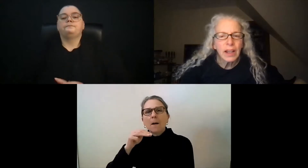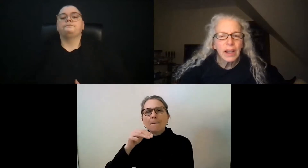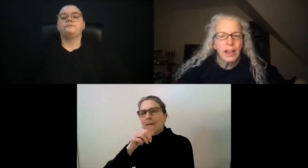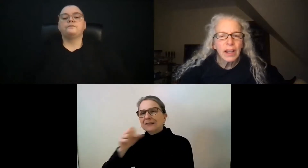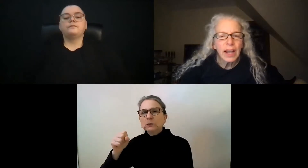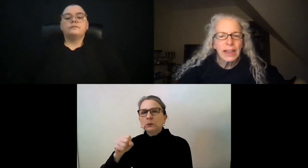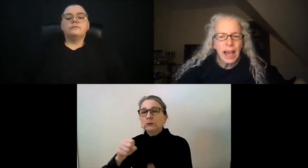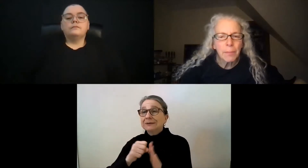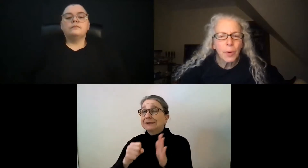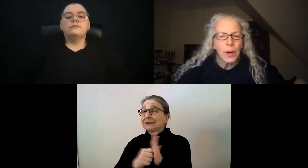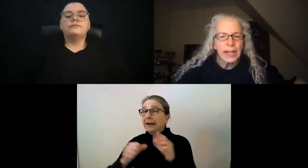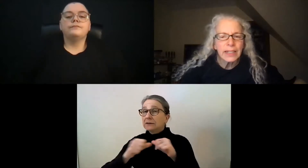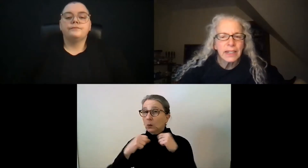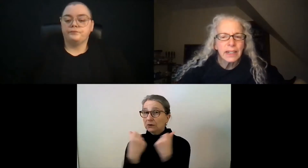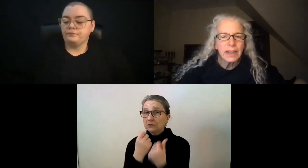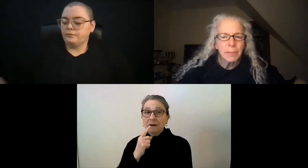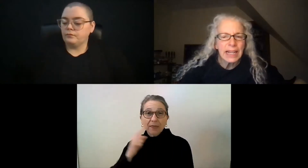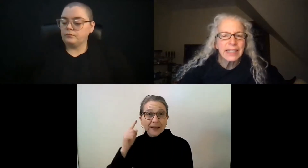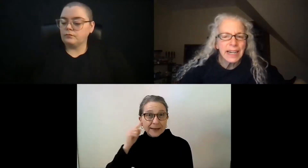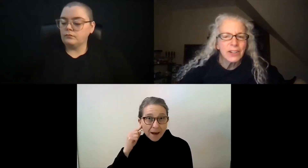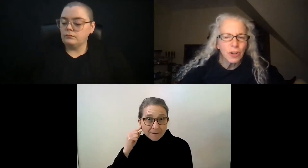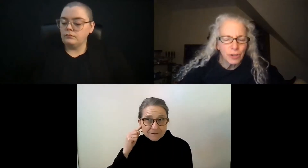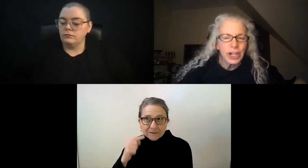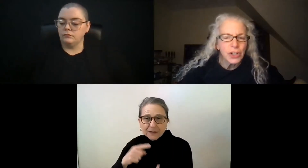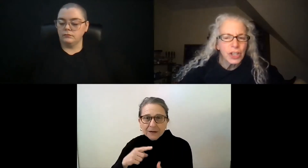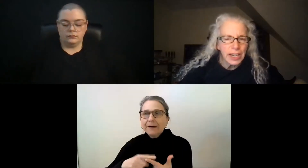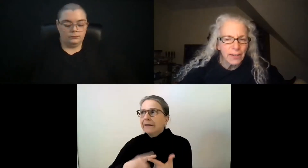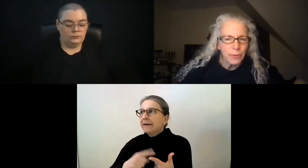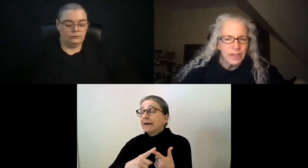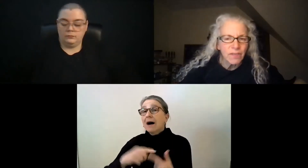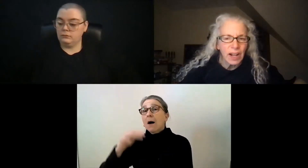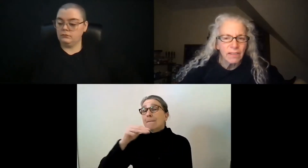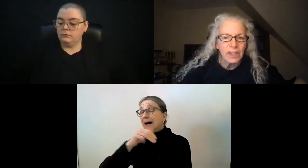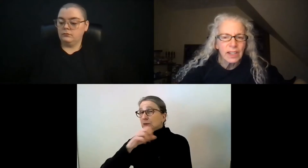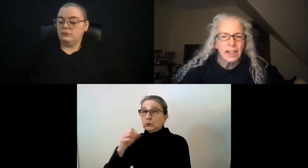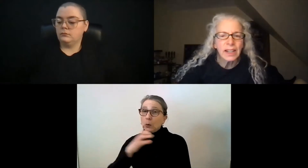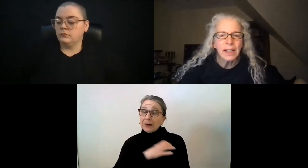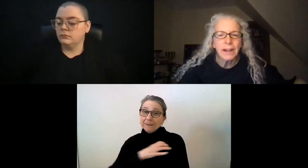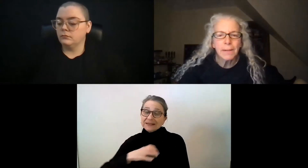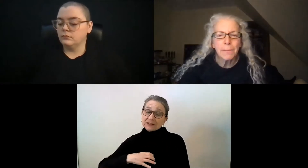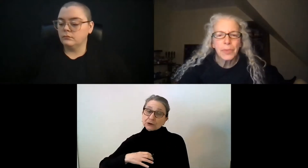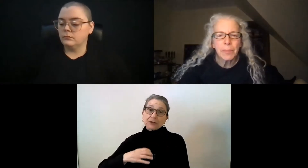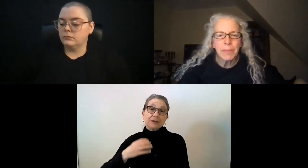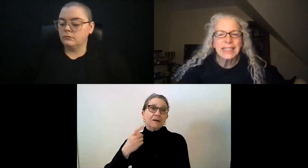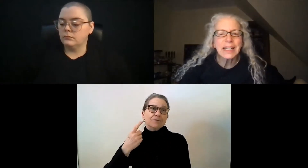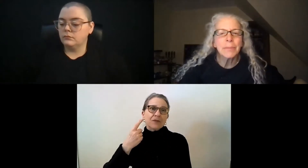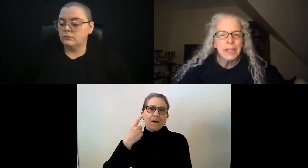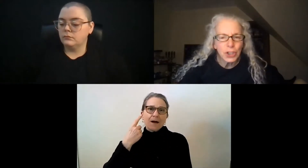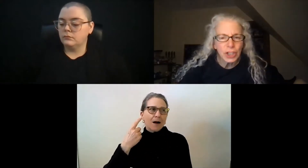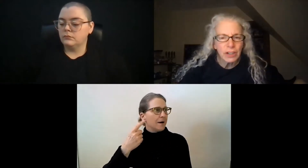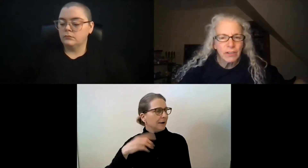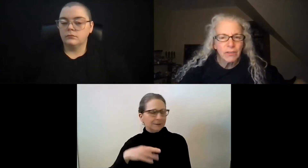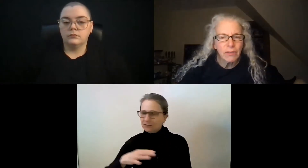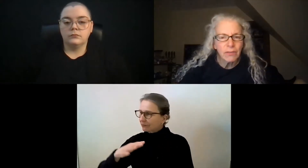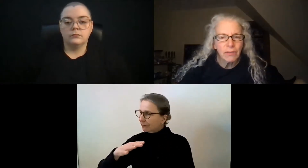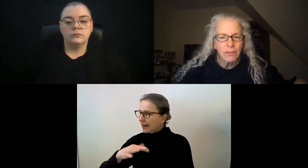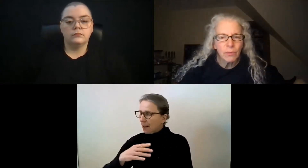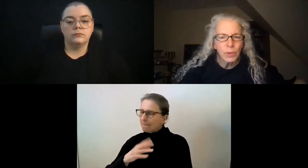So, at that point, the Mass State Association of the Deaf was involved. The Mass Commission.